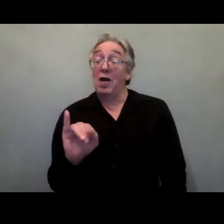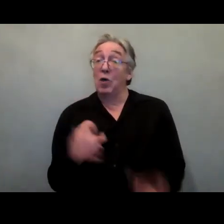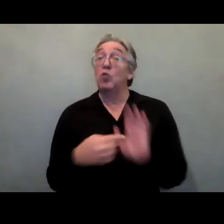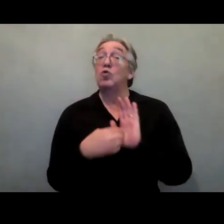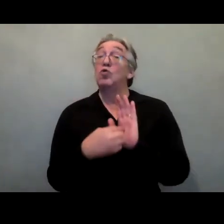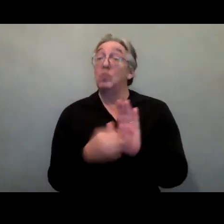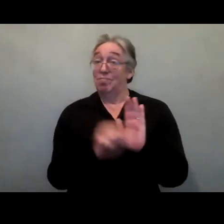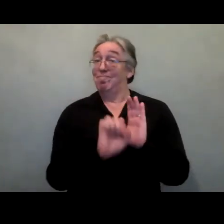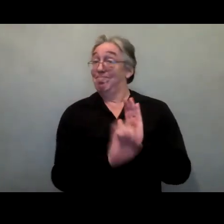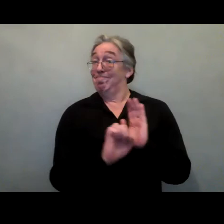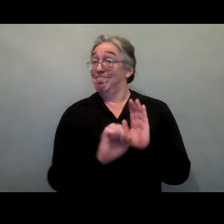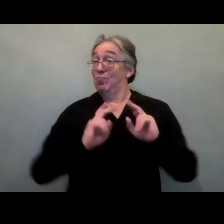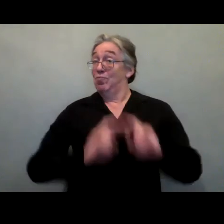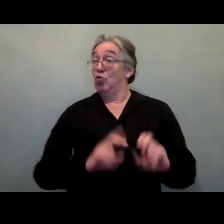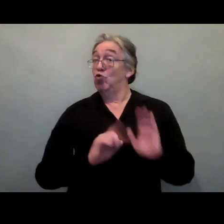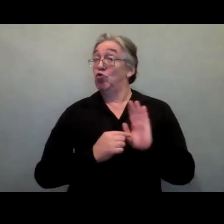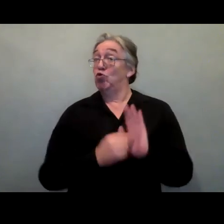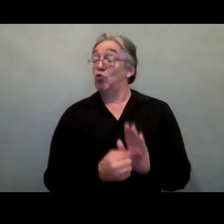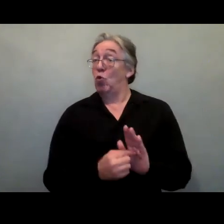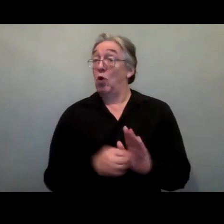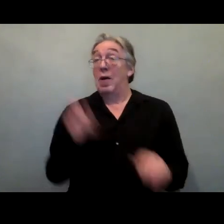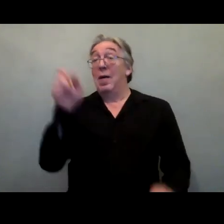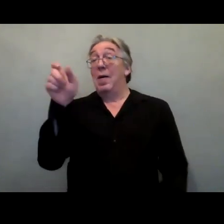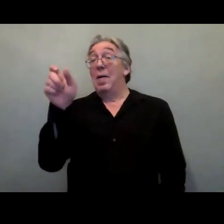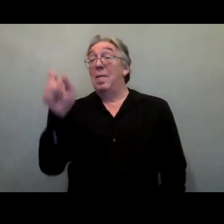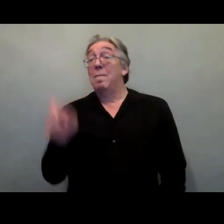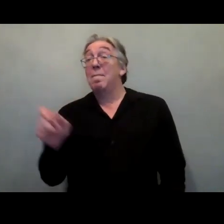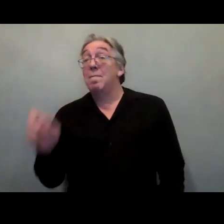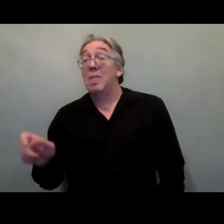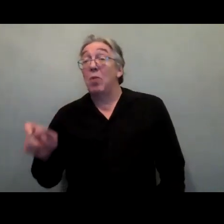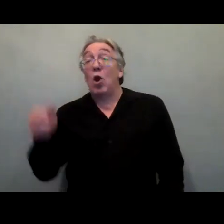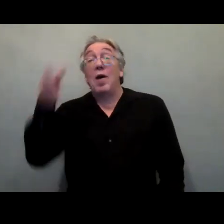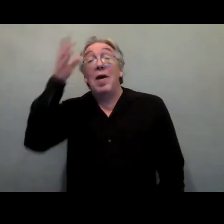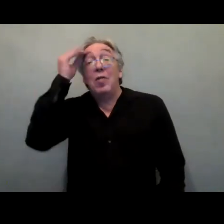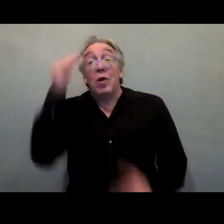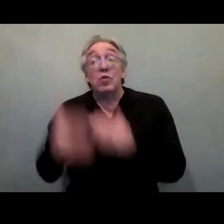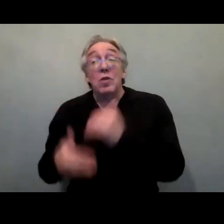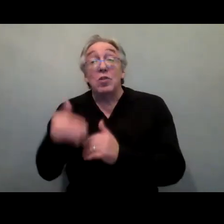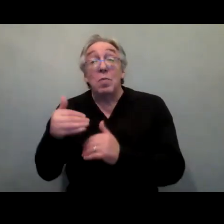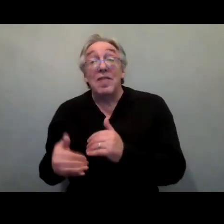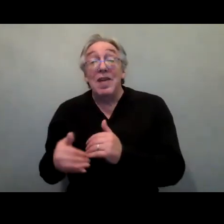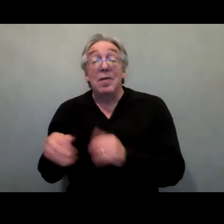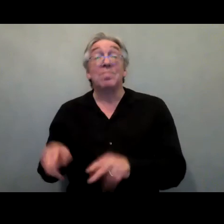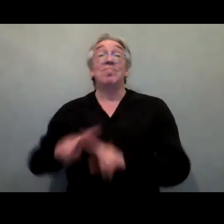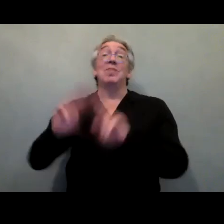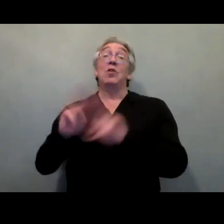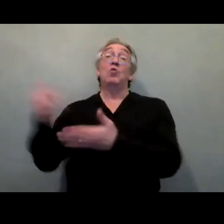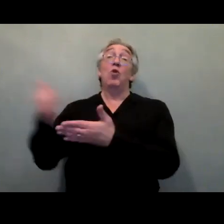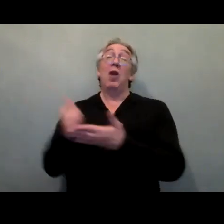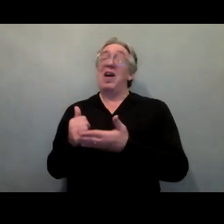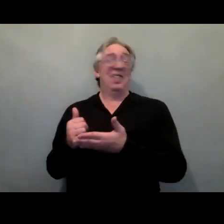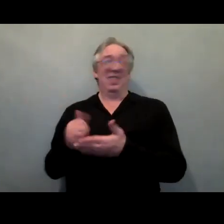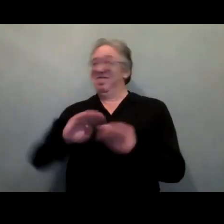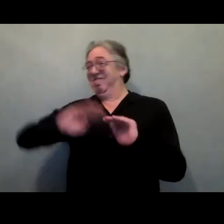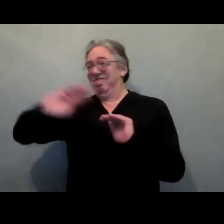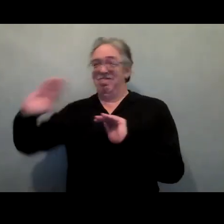have even less chances to benefit from international aid. Indeed, a third of all projects